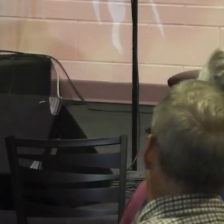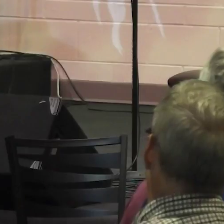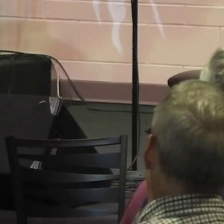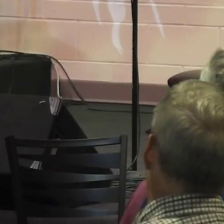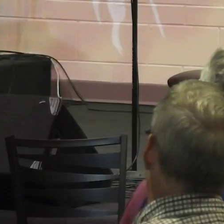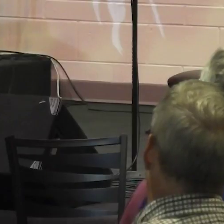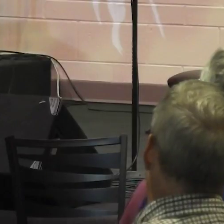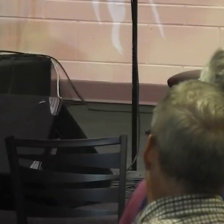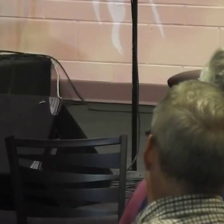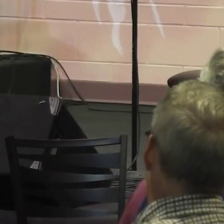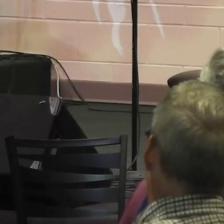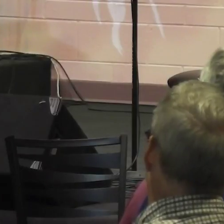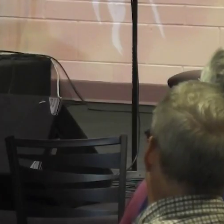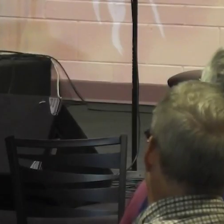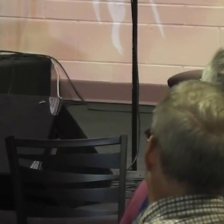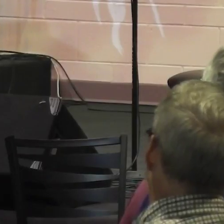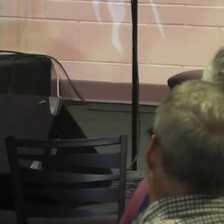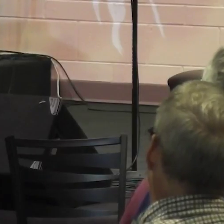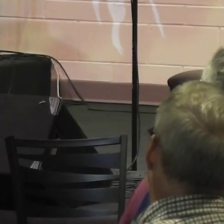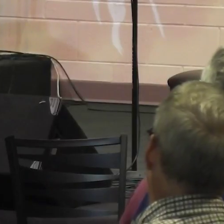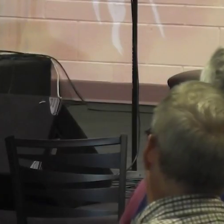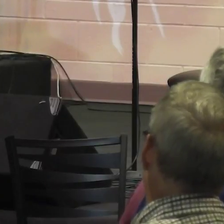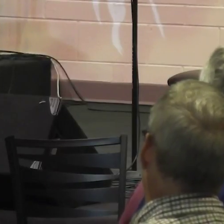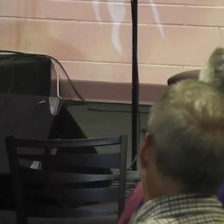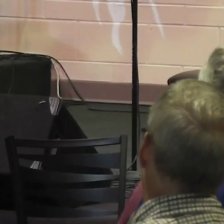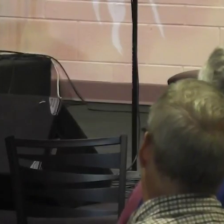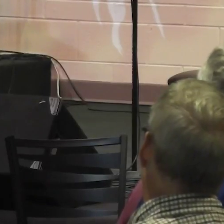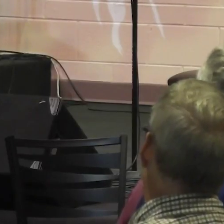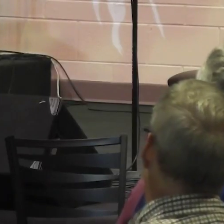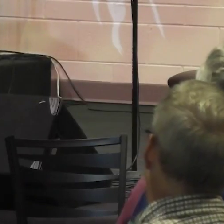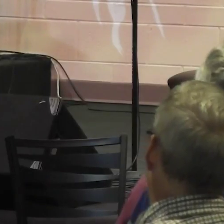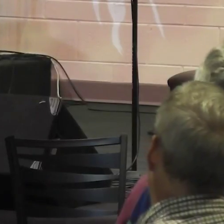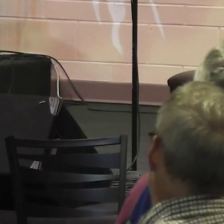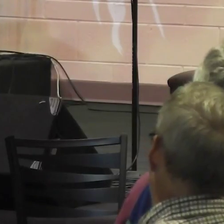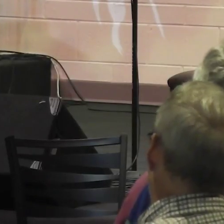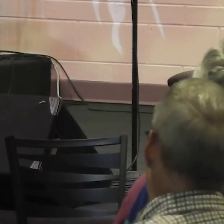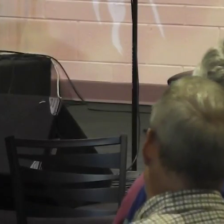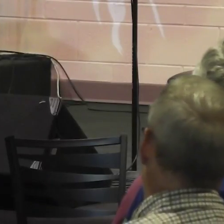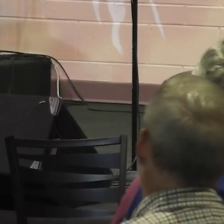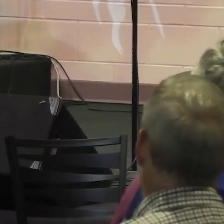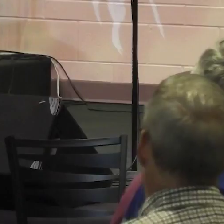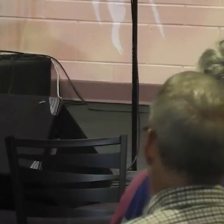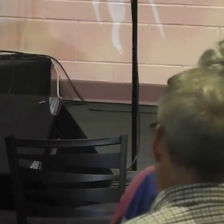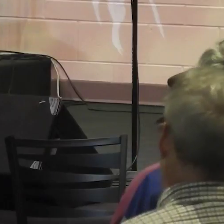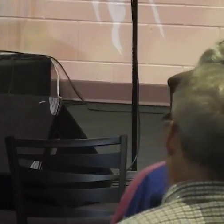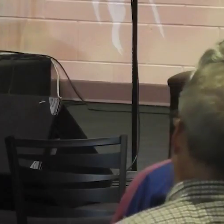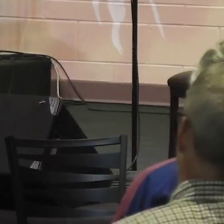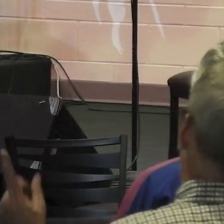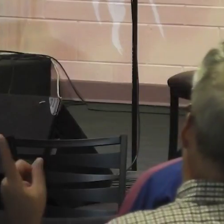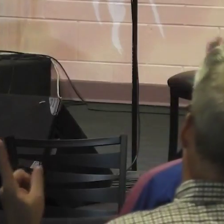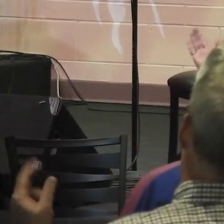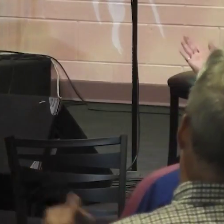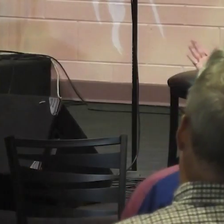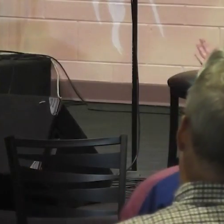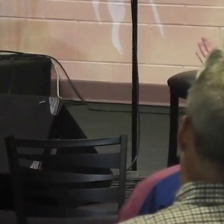Yesu niwangu. Excellent. the actions go like, yesu niwangu.